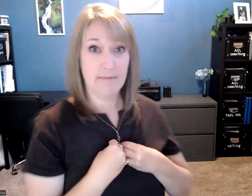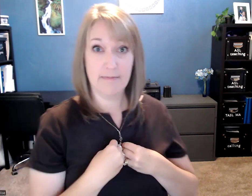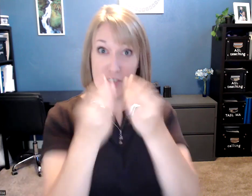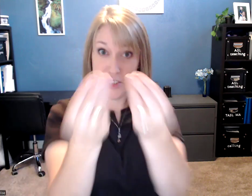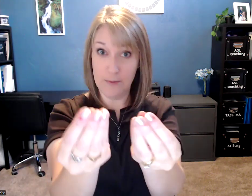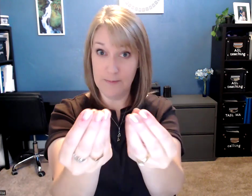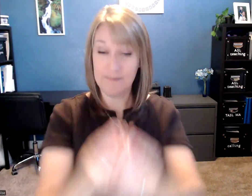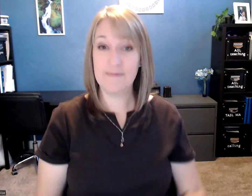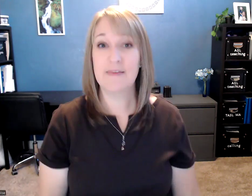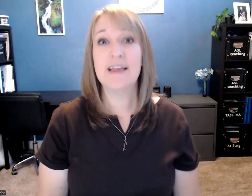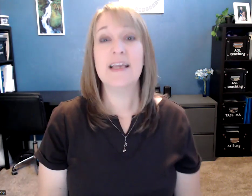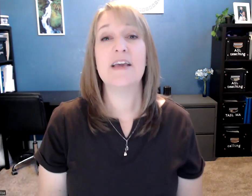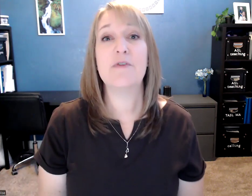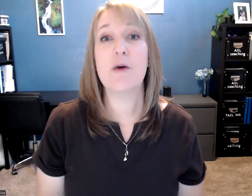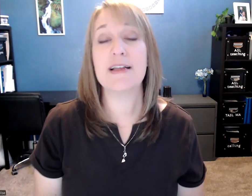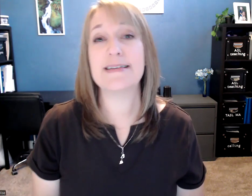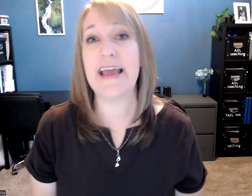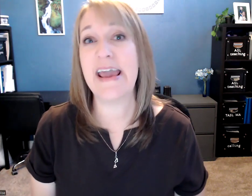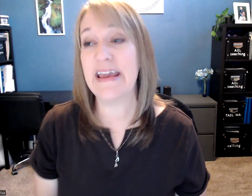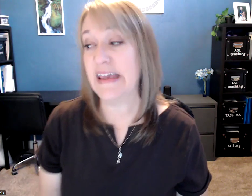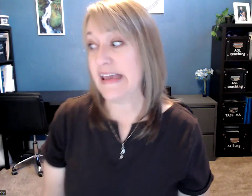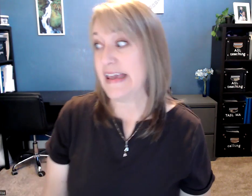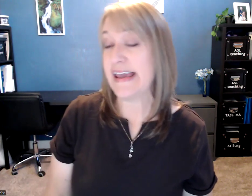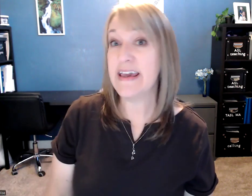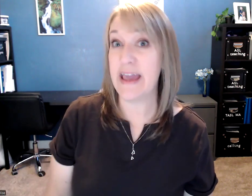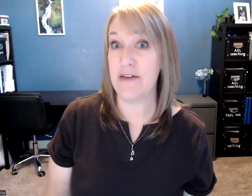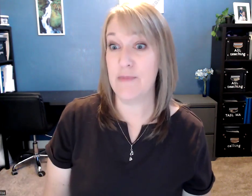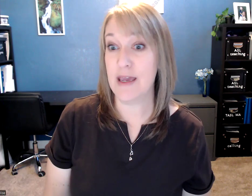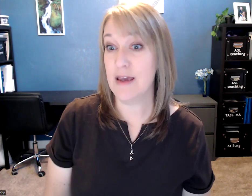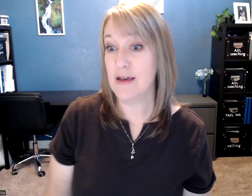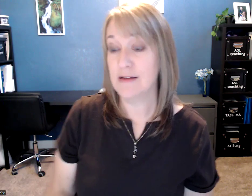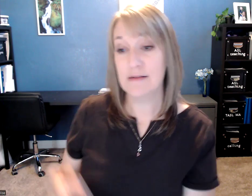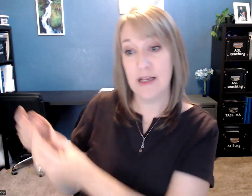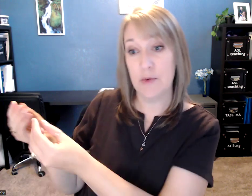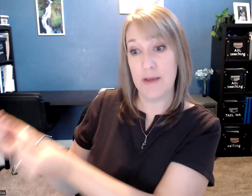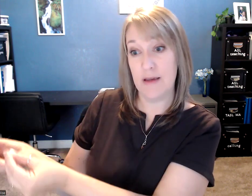to you. If you want to say he gave me, then it would be